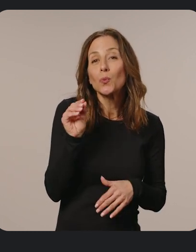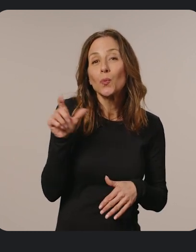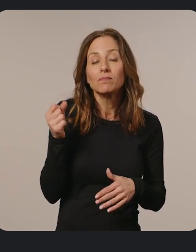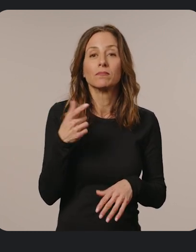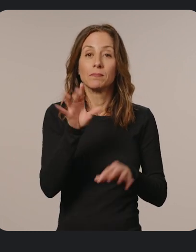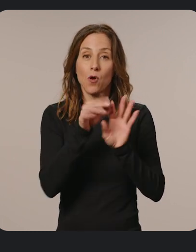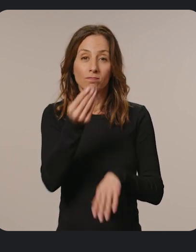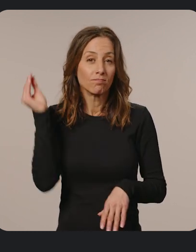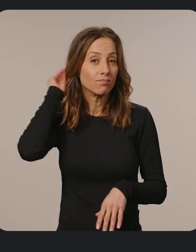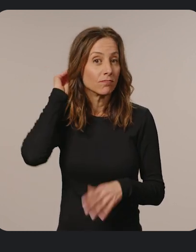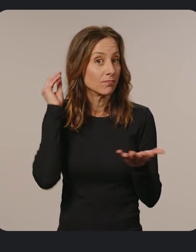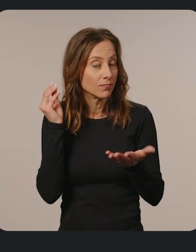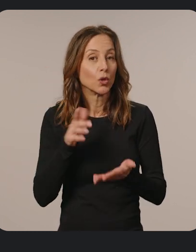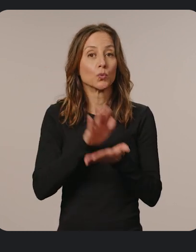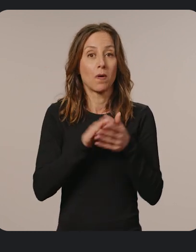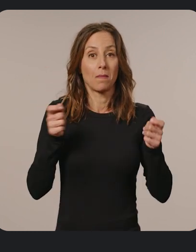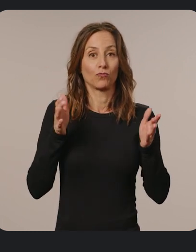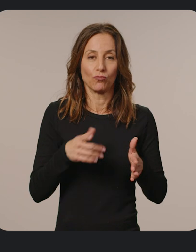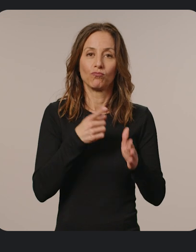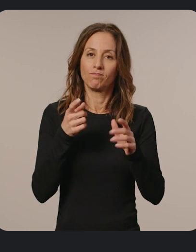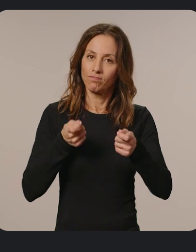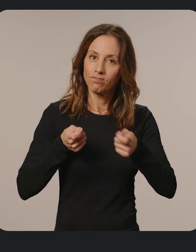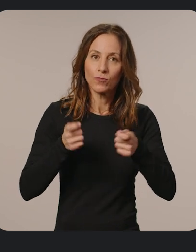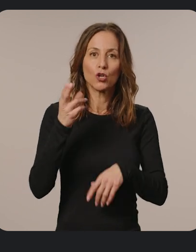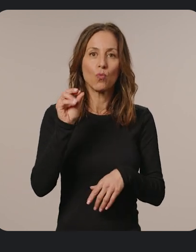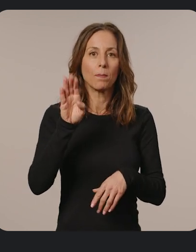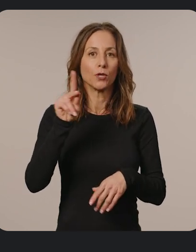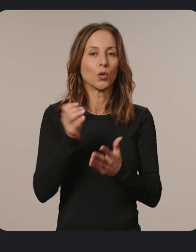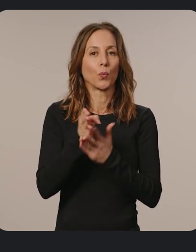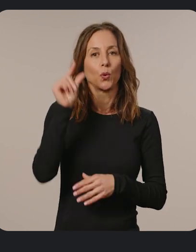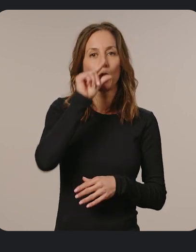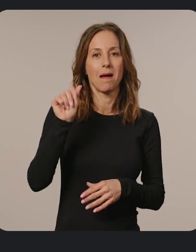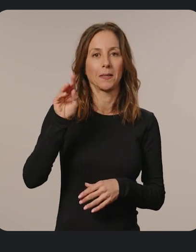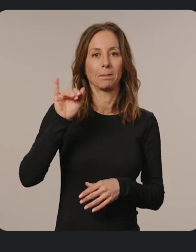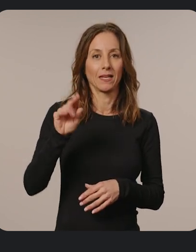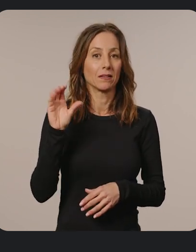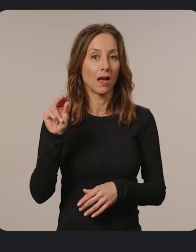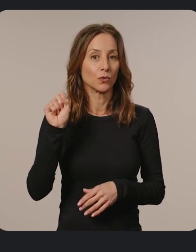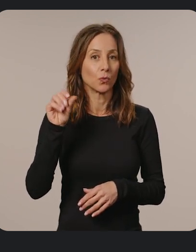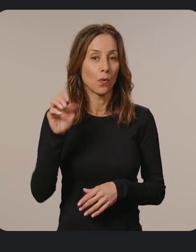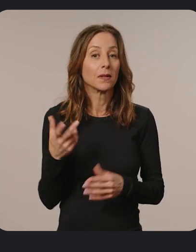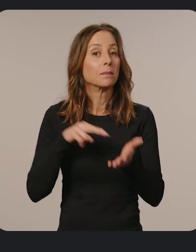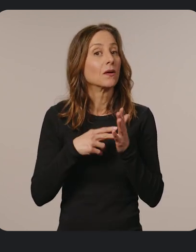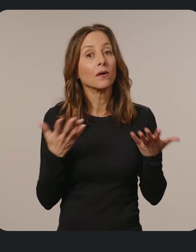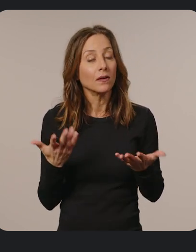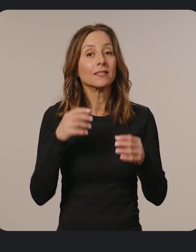one thing to keep in mind is that school administrators manage Chromebooks through the Google Admin console. That means